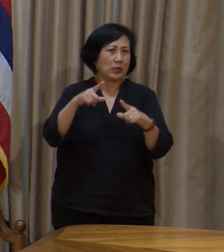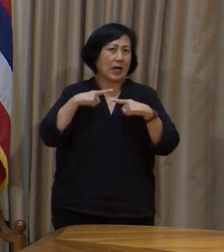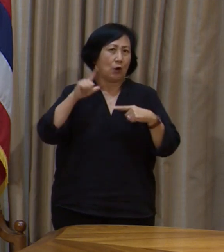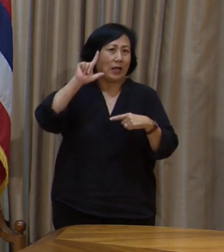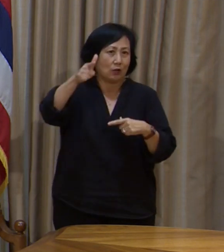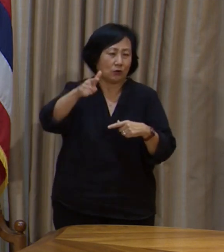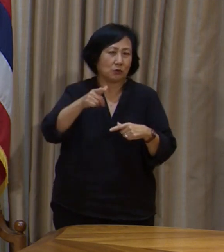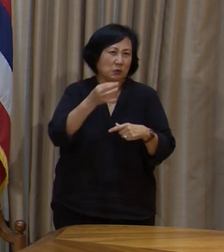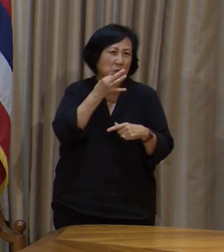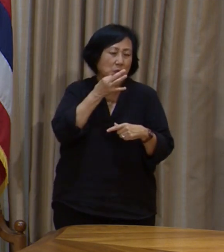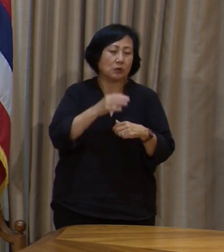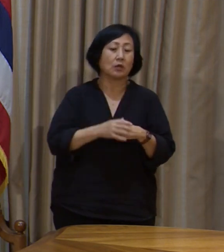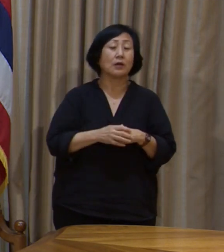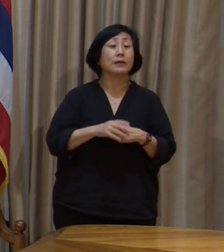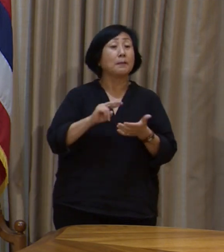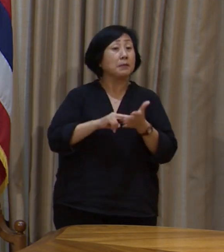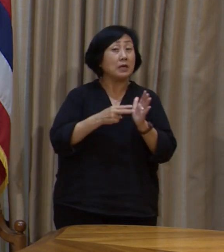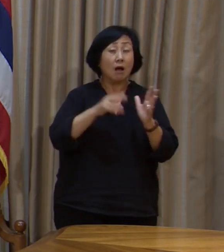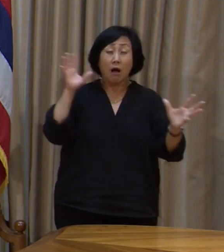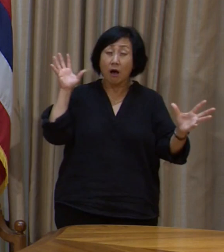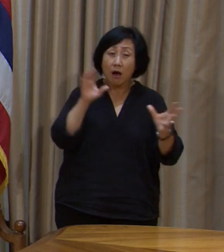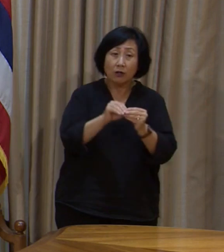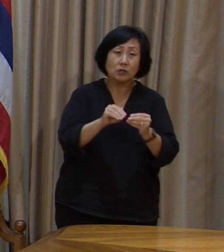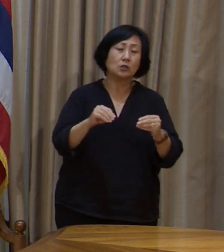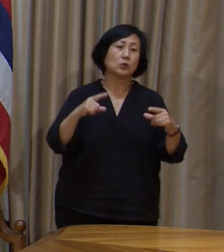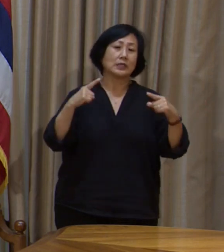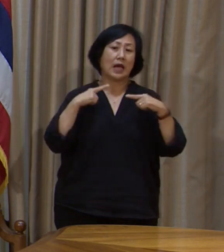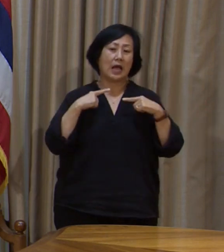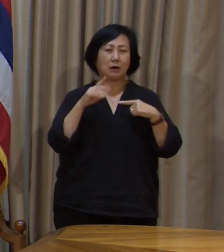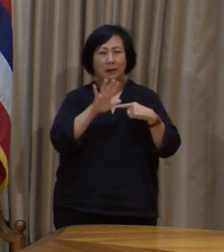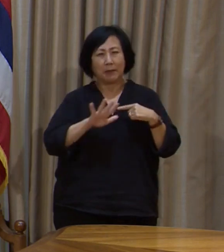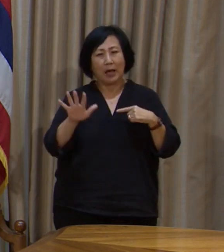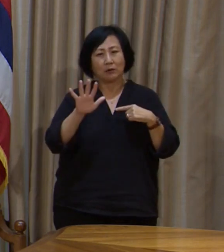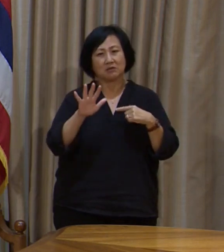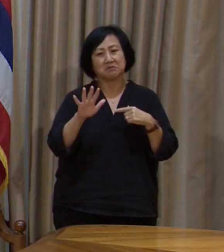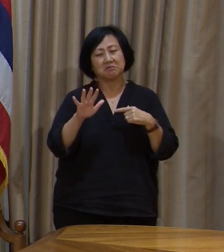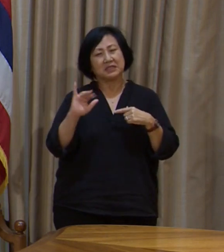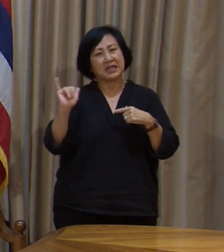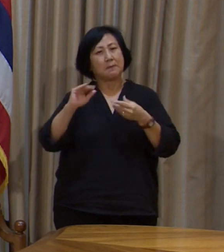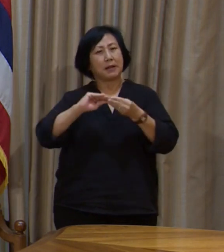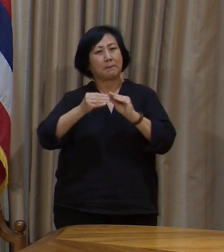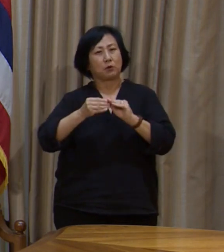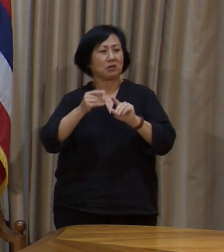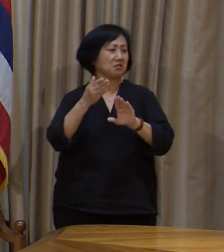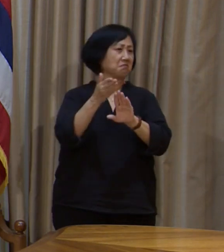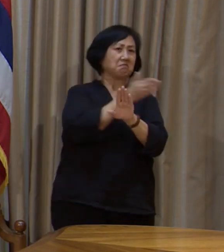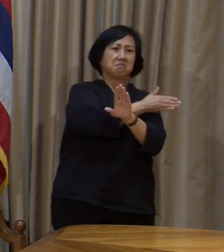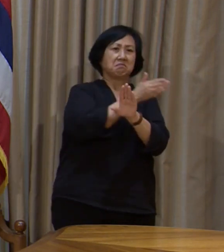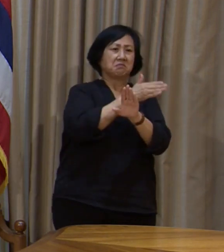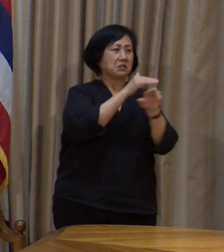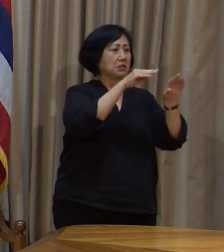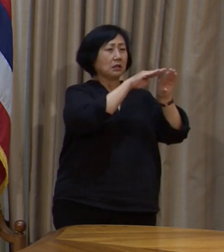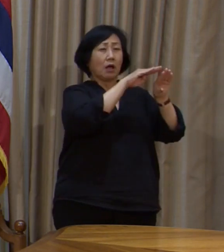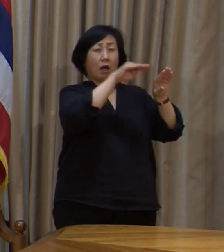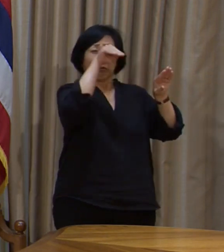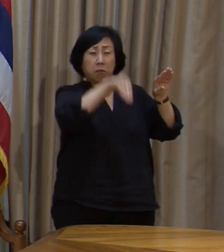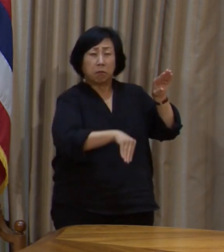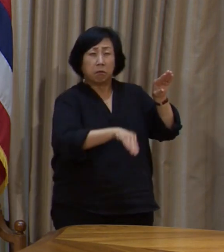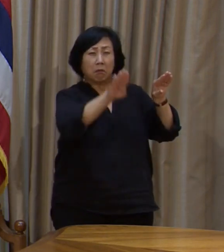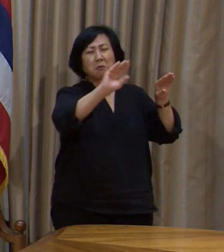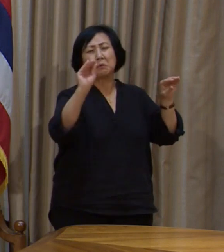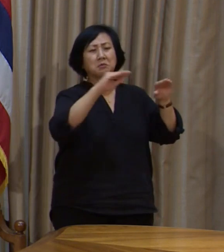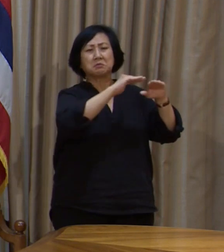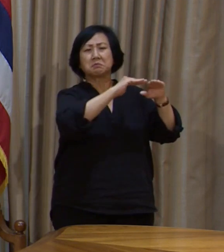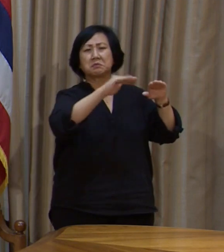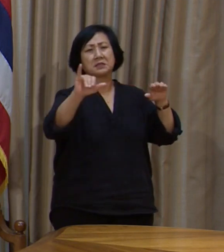which would have put the number of retirees about the same level that it has been over the last several years.